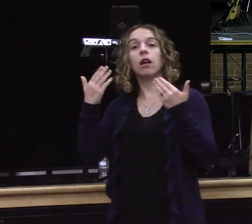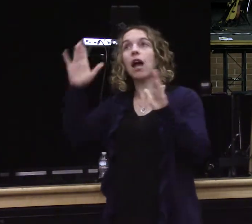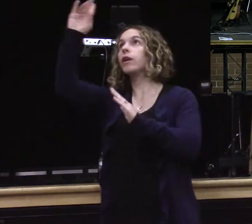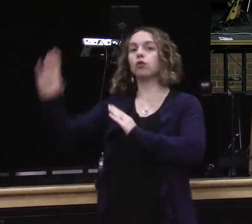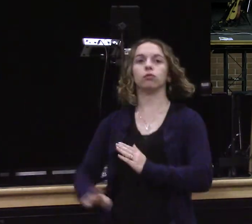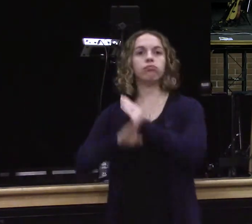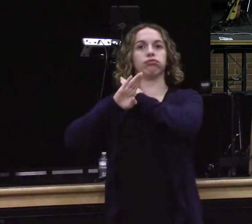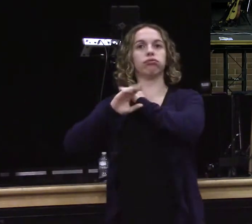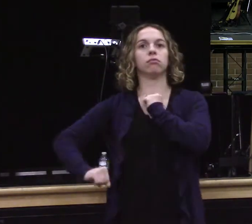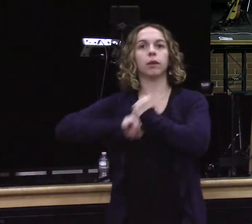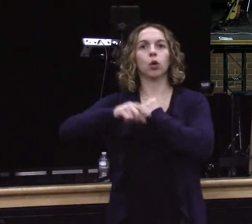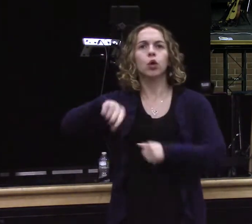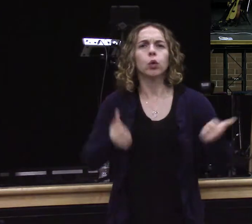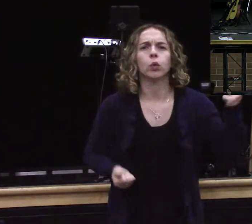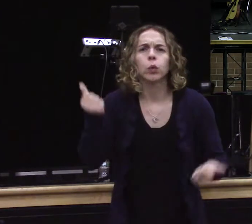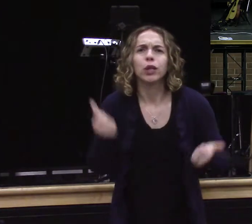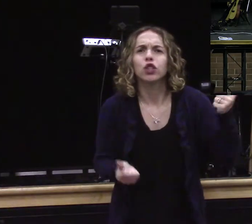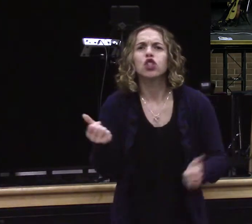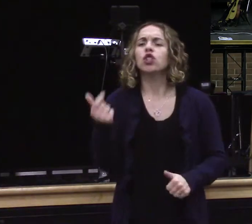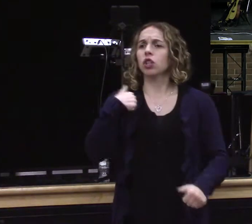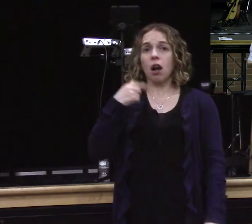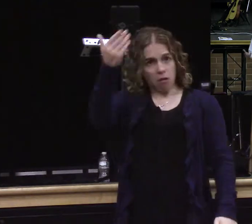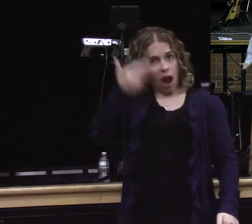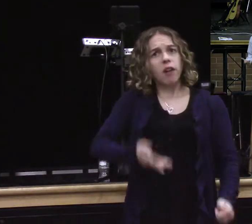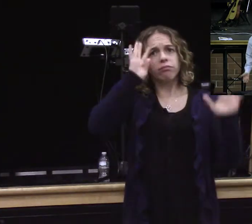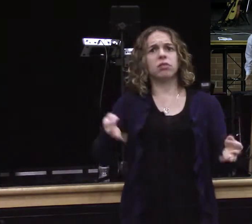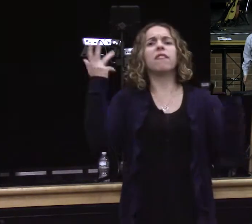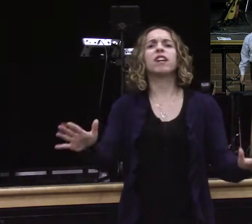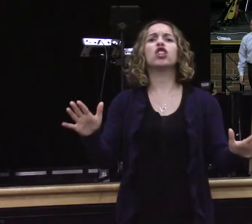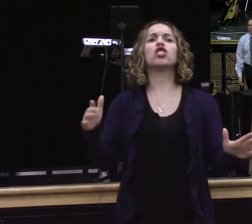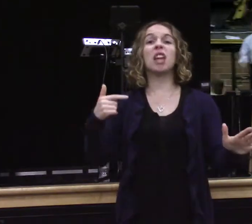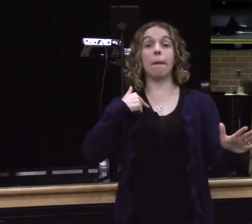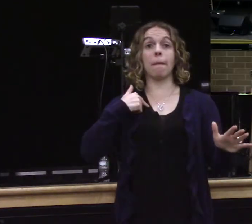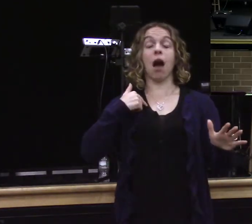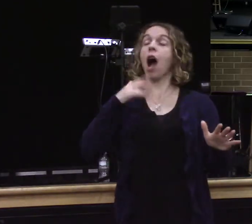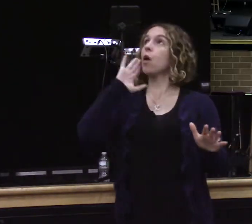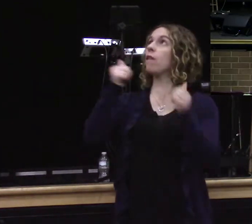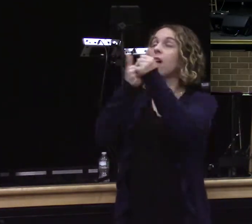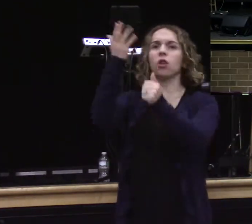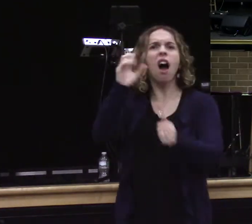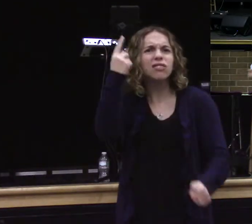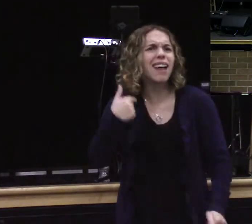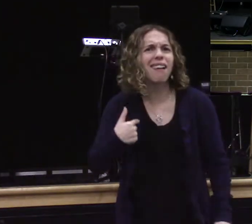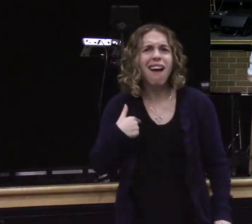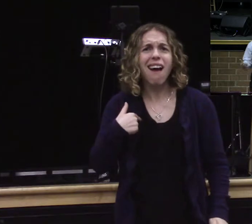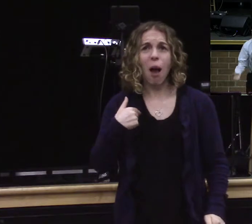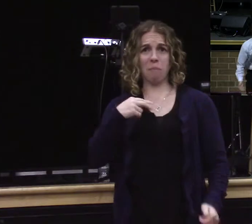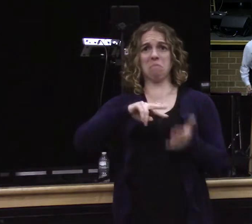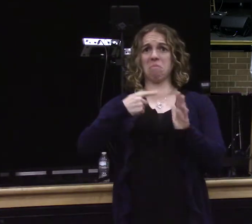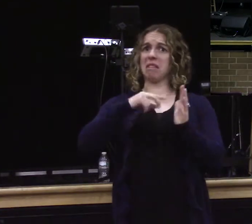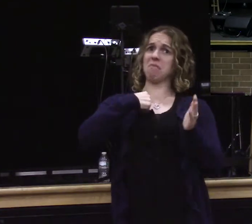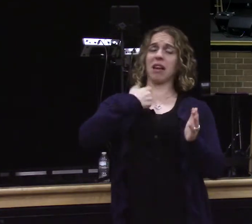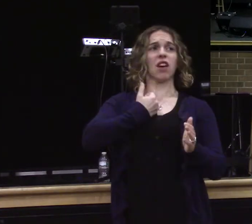internalize that. And I say yes to Jesus. I am going to follow God. I'm not saying I'll never struggle. I'm not saying I won't even